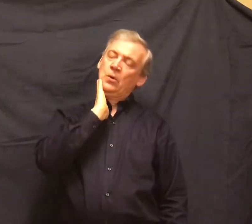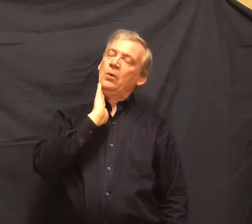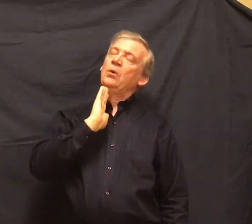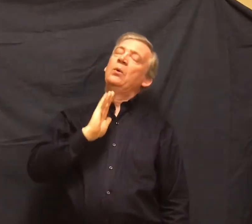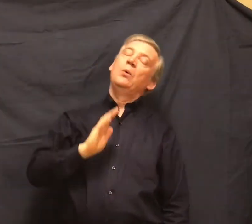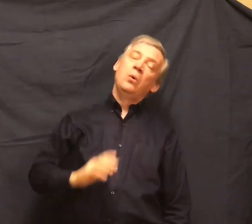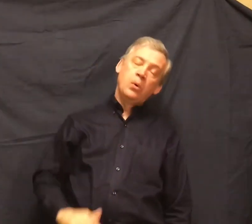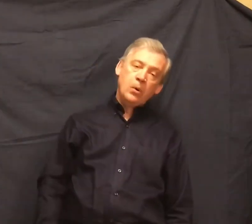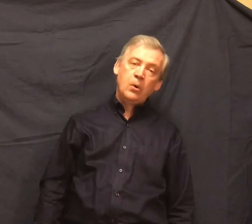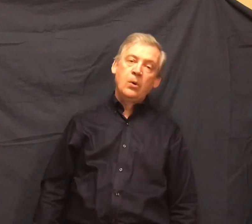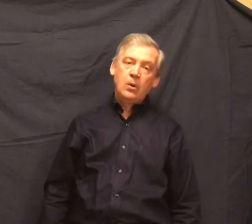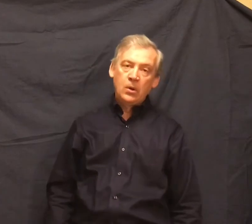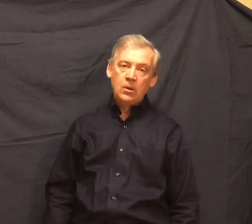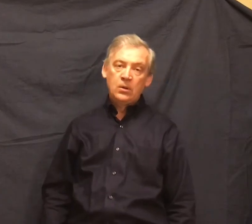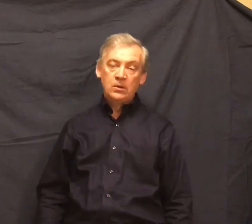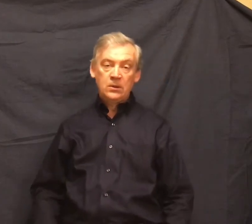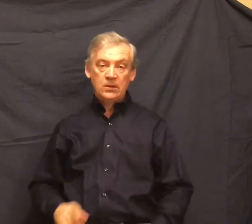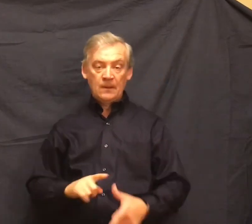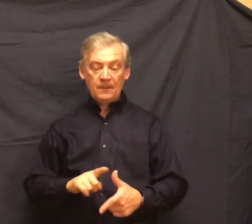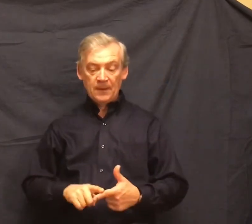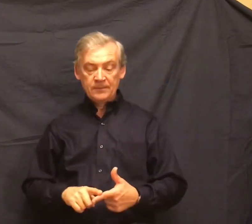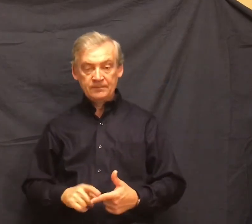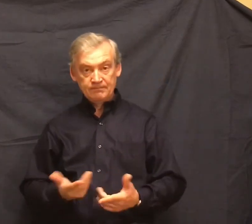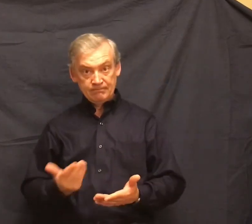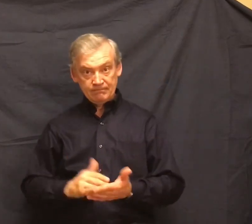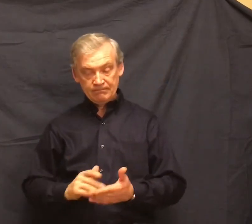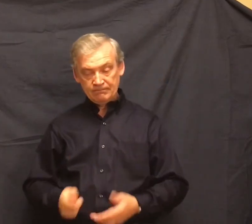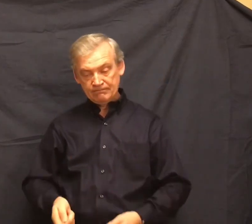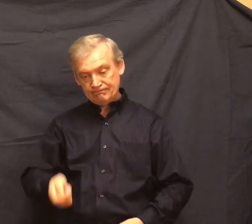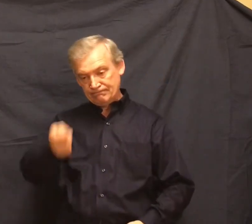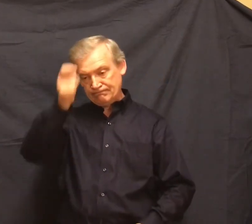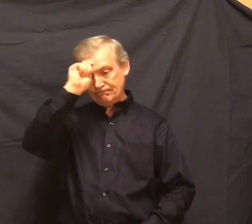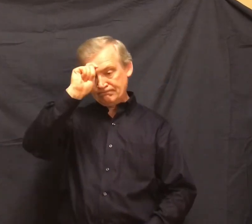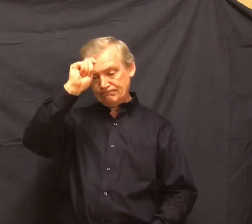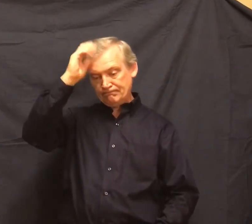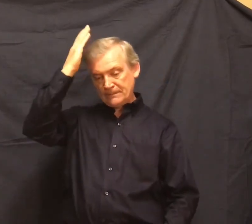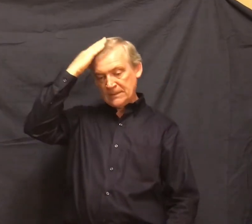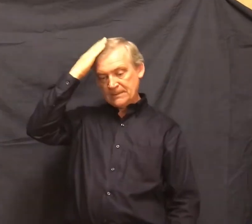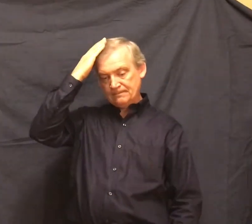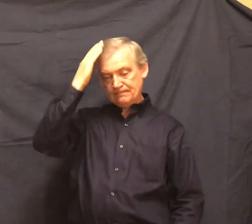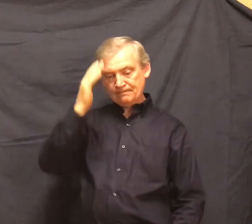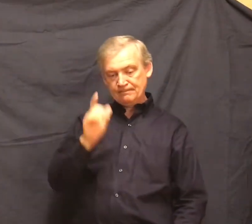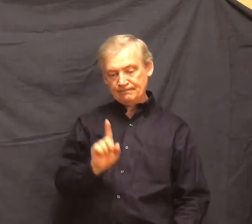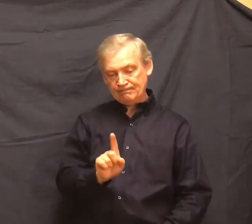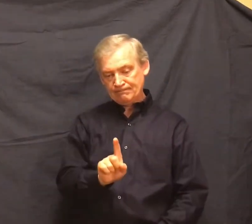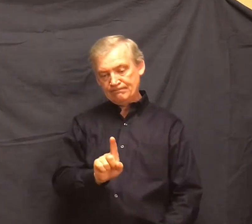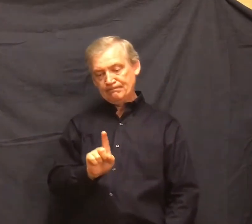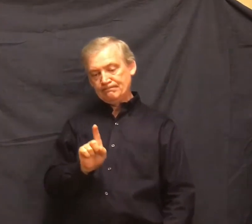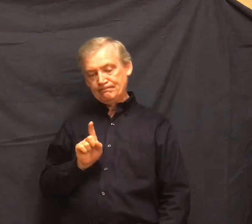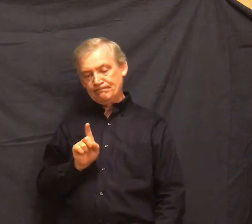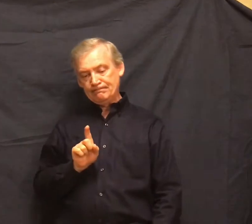Then he replaced his hat, pushed himself back from the river, drew up his knees and embraced them.